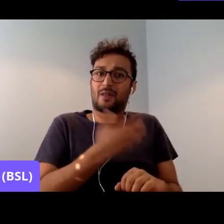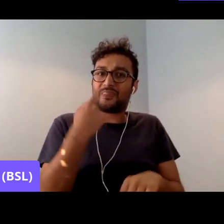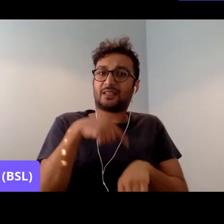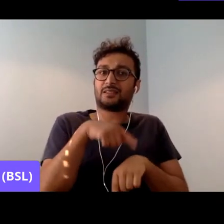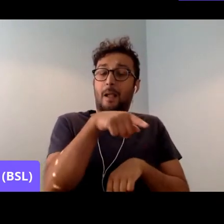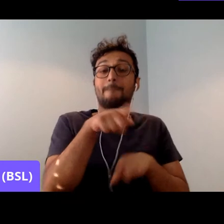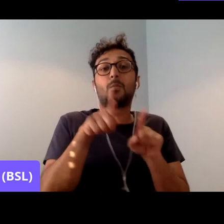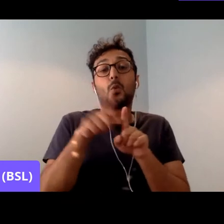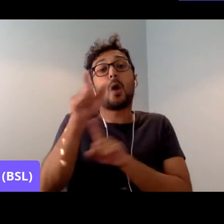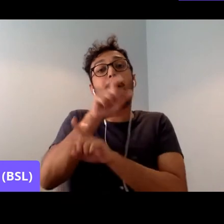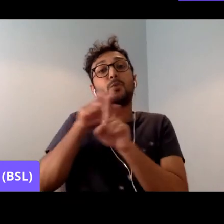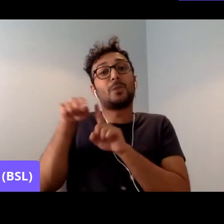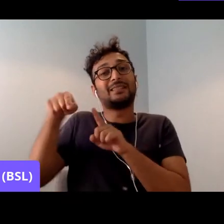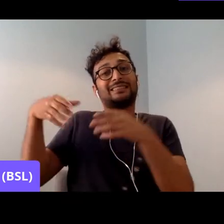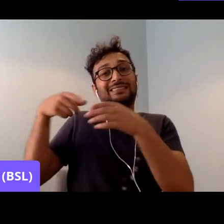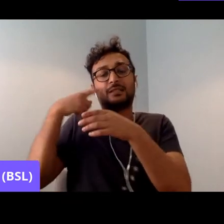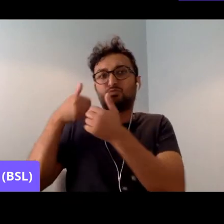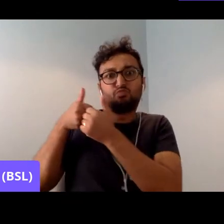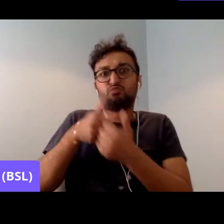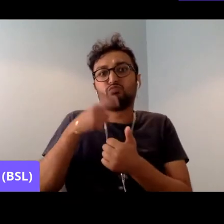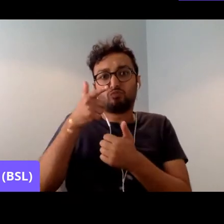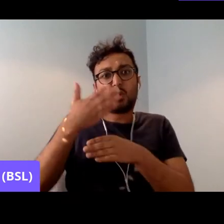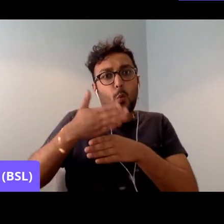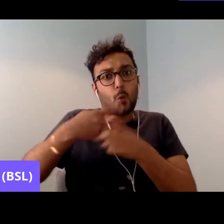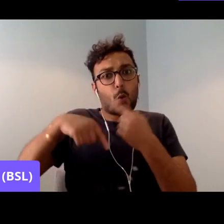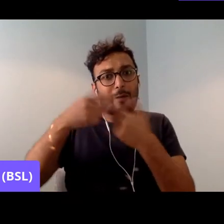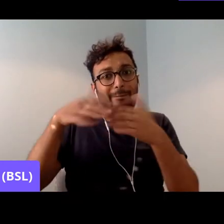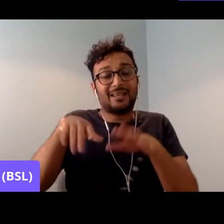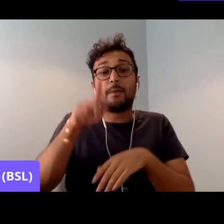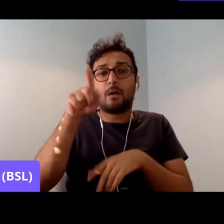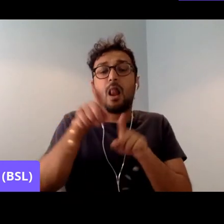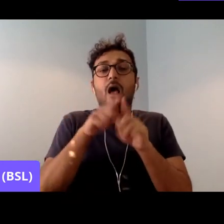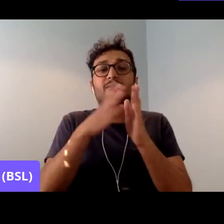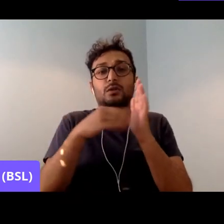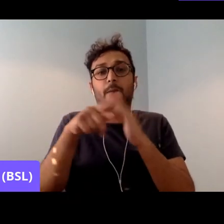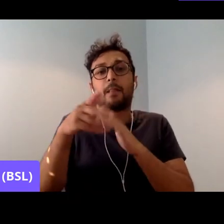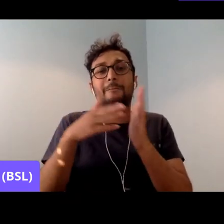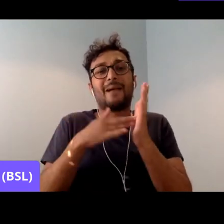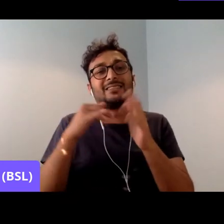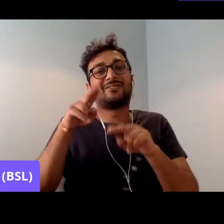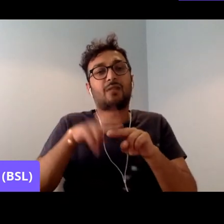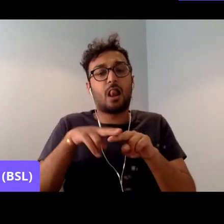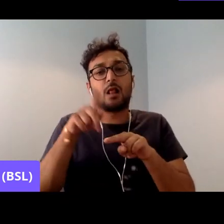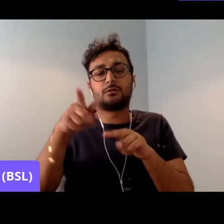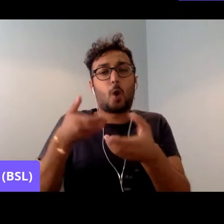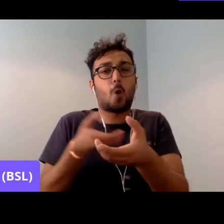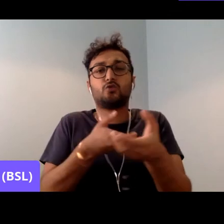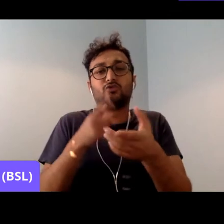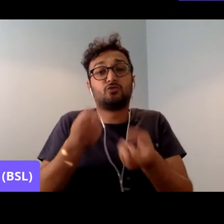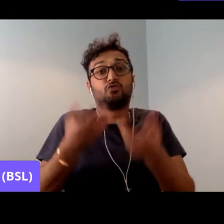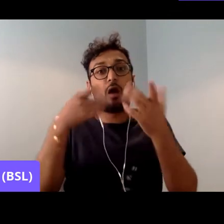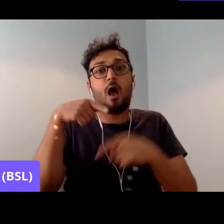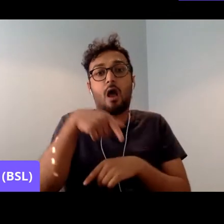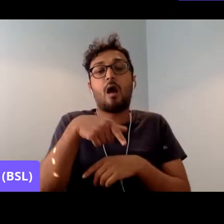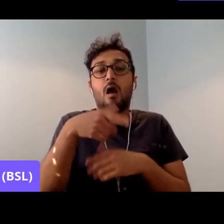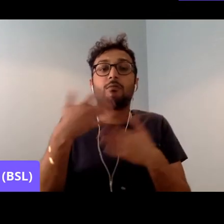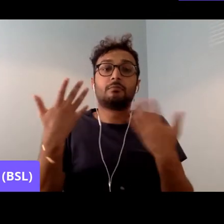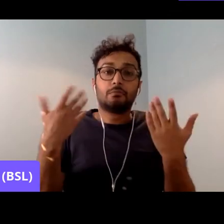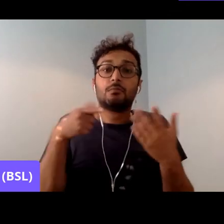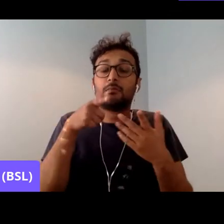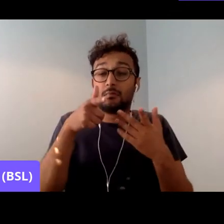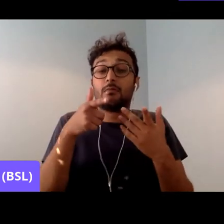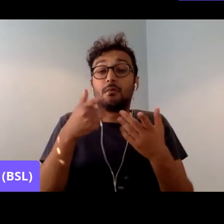although, in fact, the strikes which were won, like the Mansfield hosier strike, was actually won because it had community